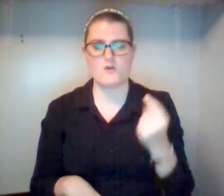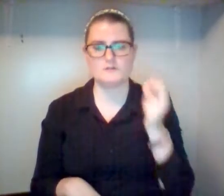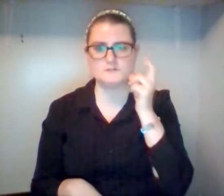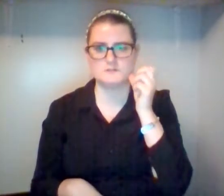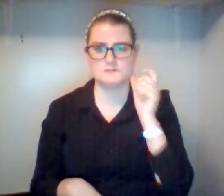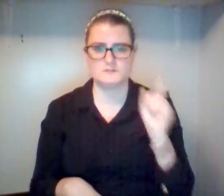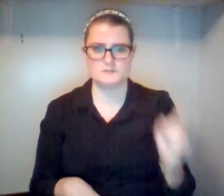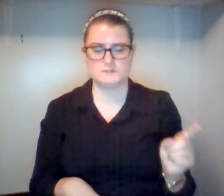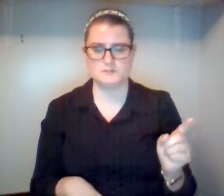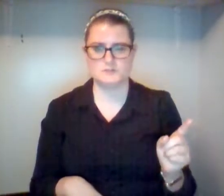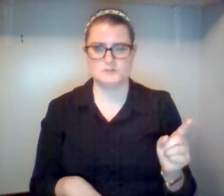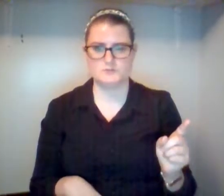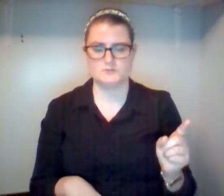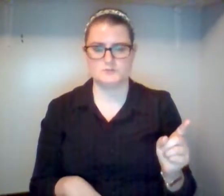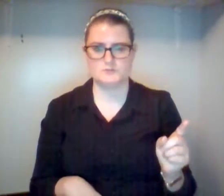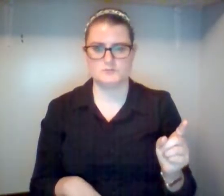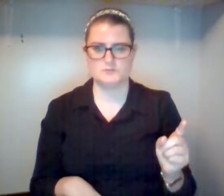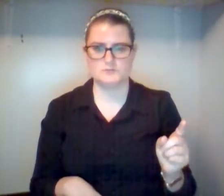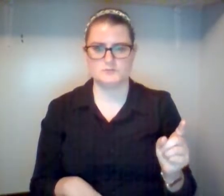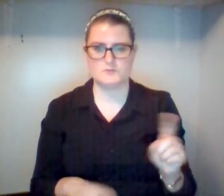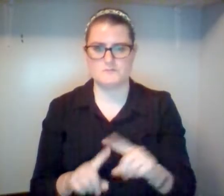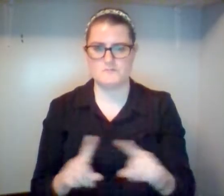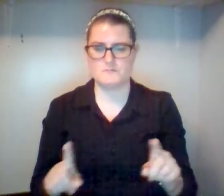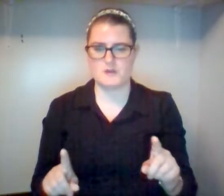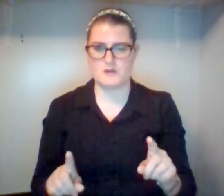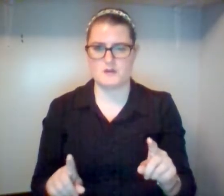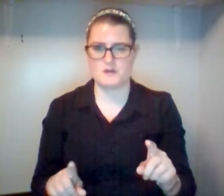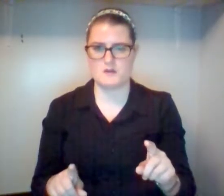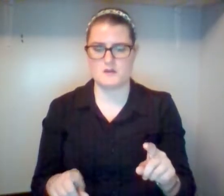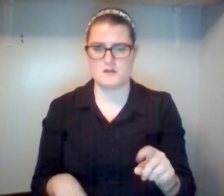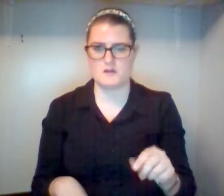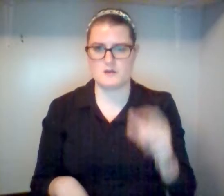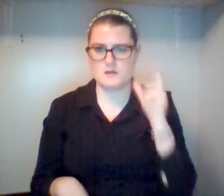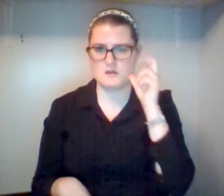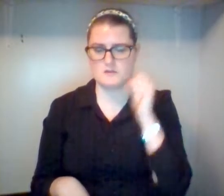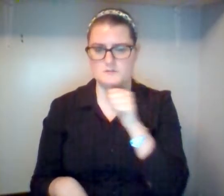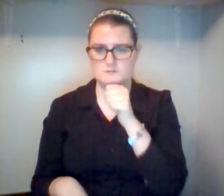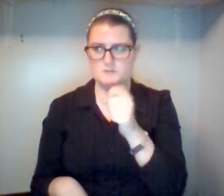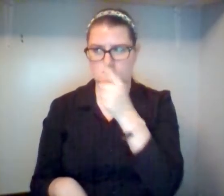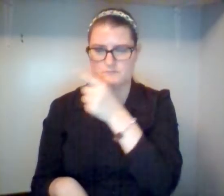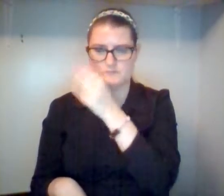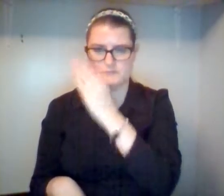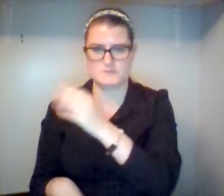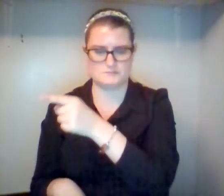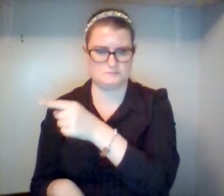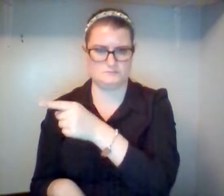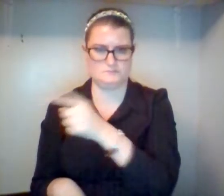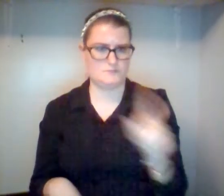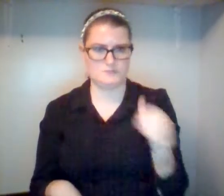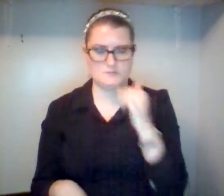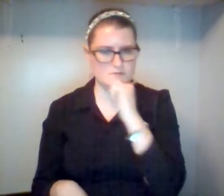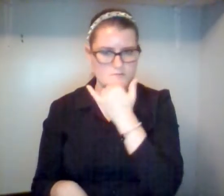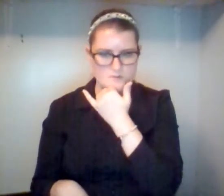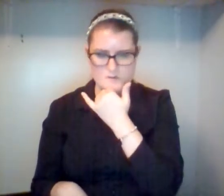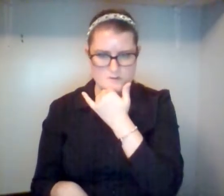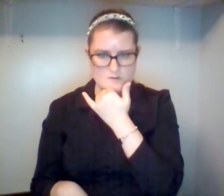than to God, you judge. For we cannot but speak what we have seen and heard. In other words,